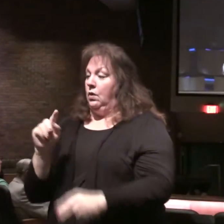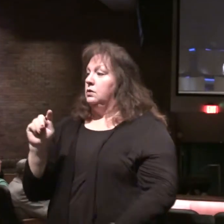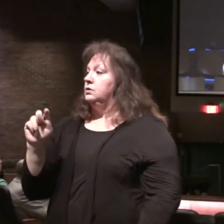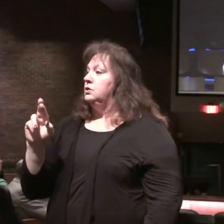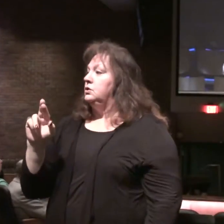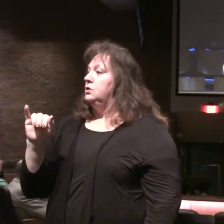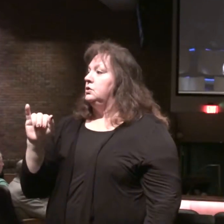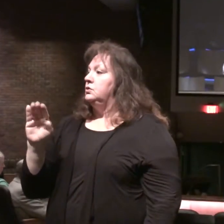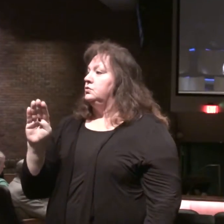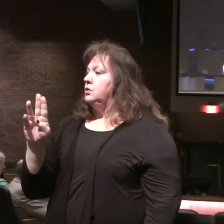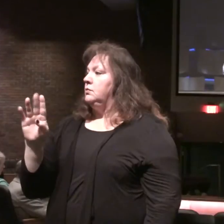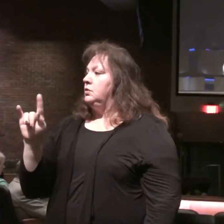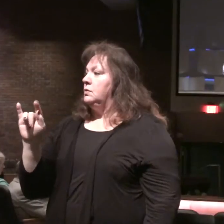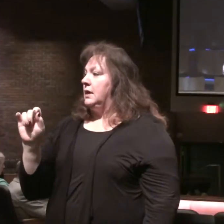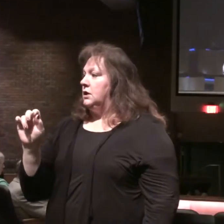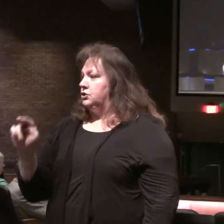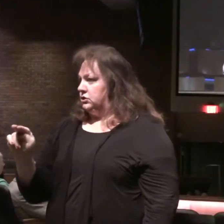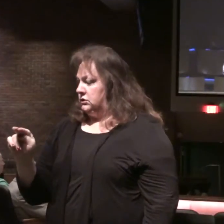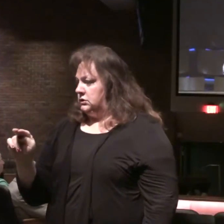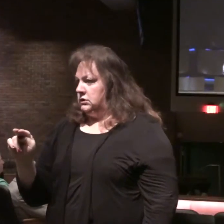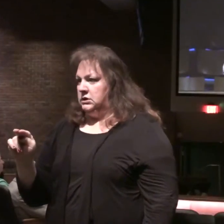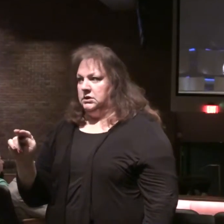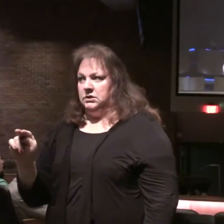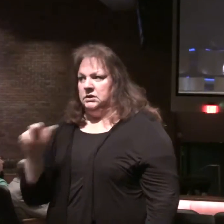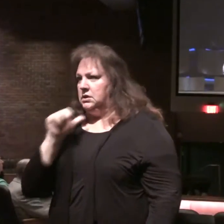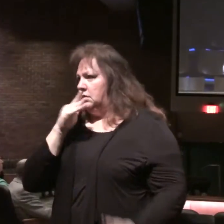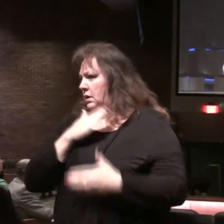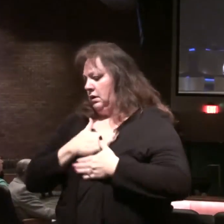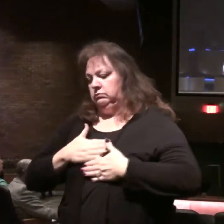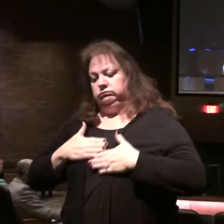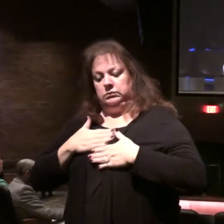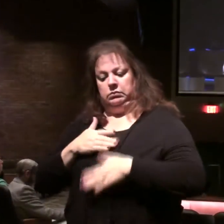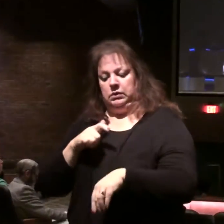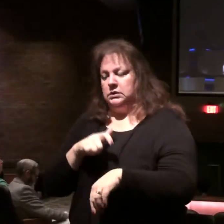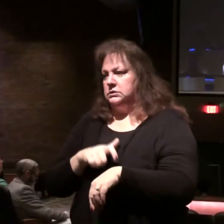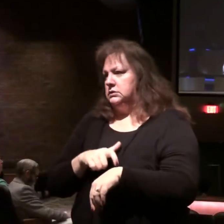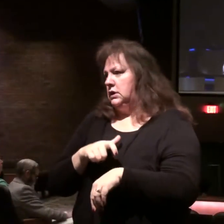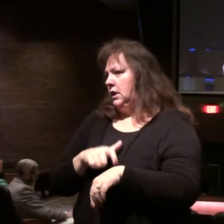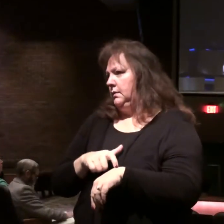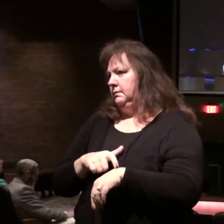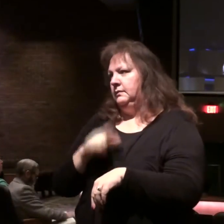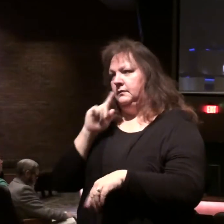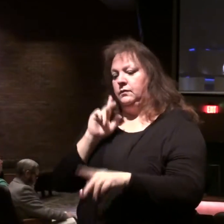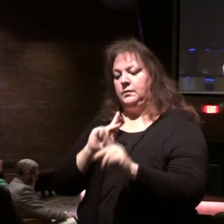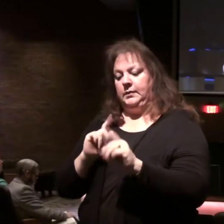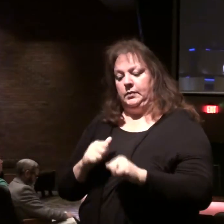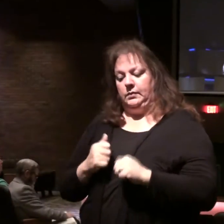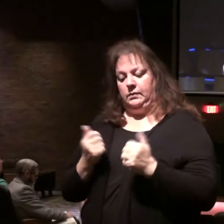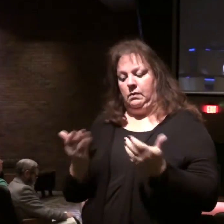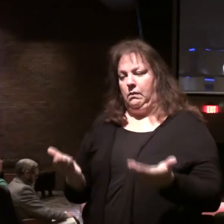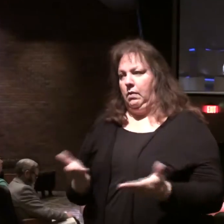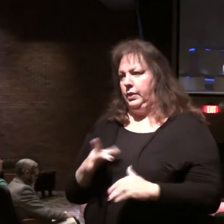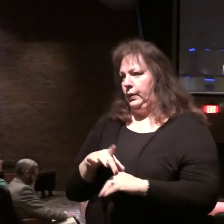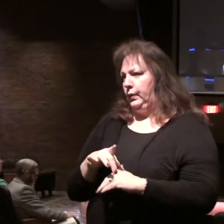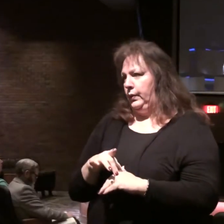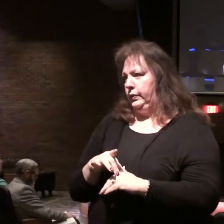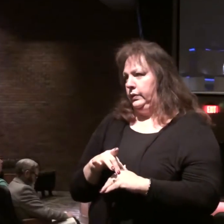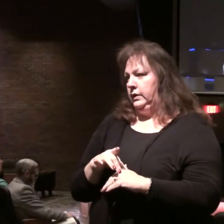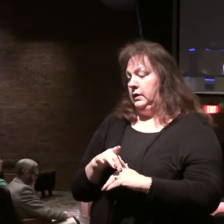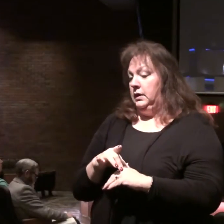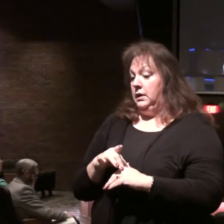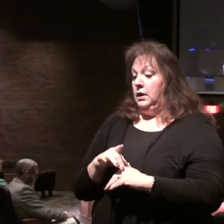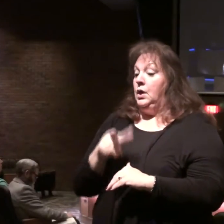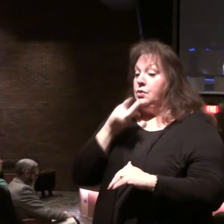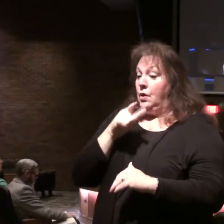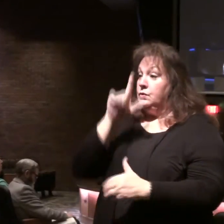Tribulation, this will not be a pleasant time for the people of this world. It will be a deliverance